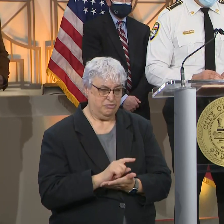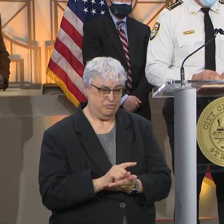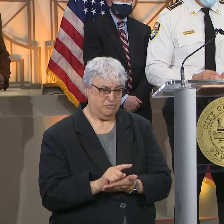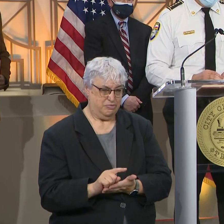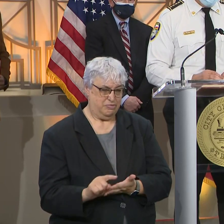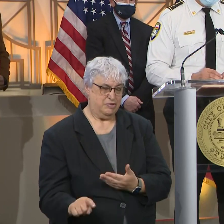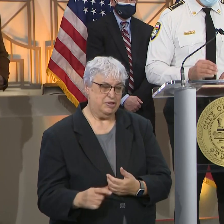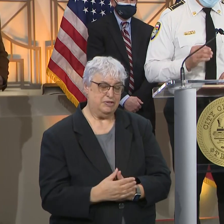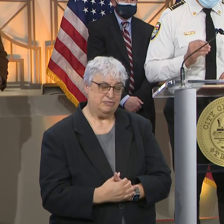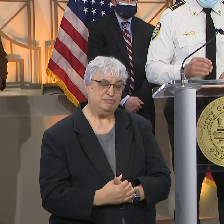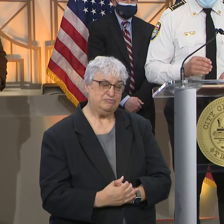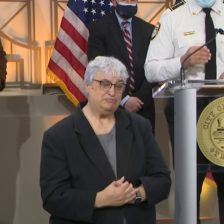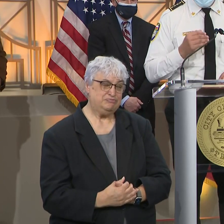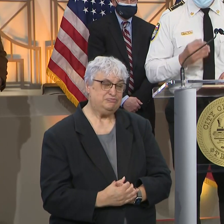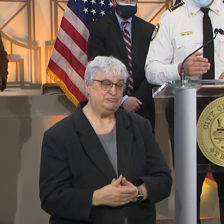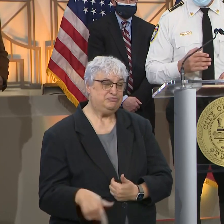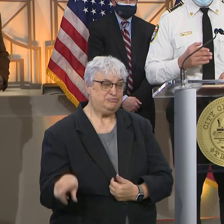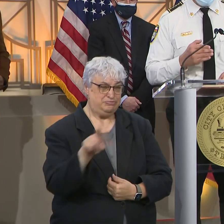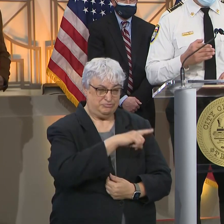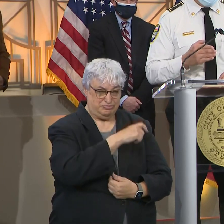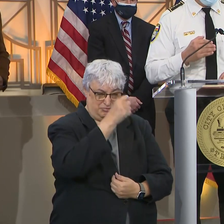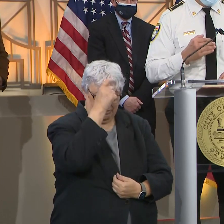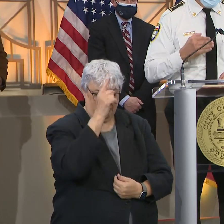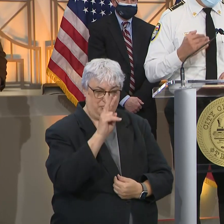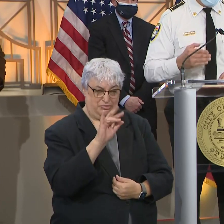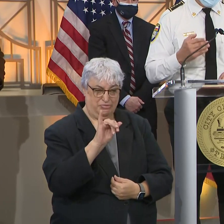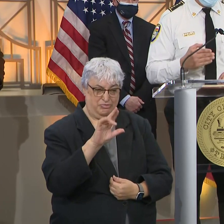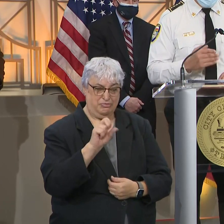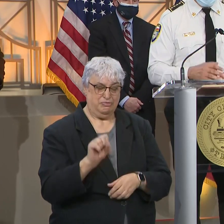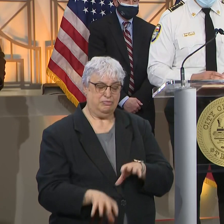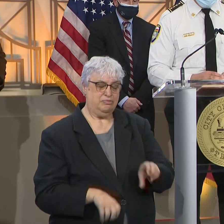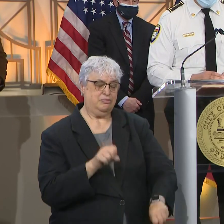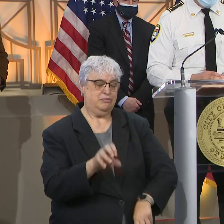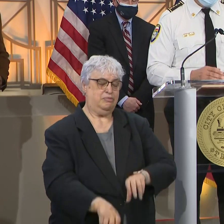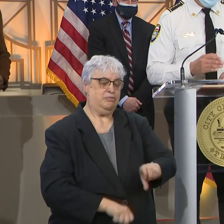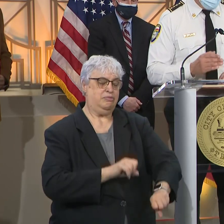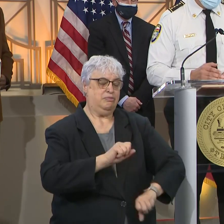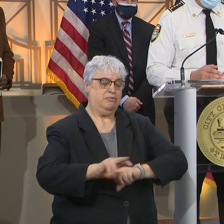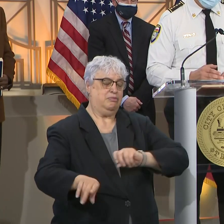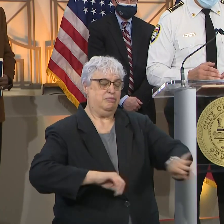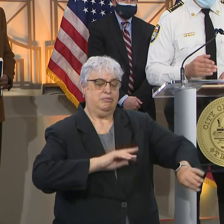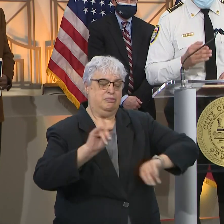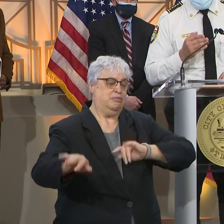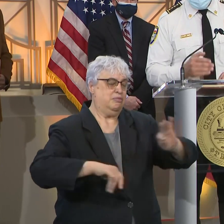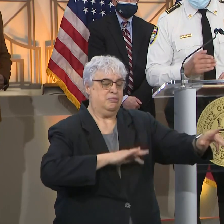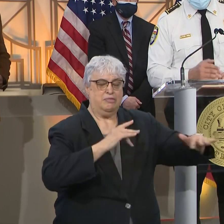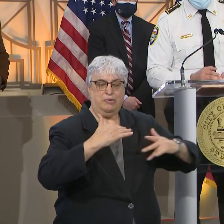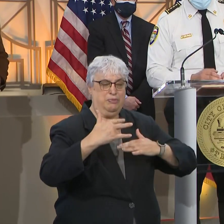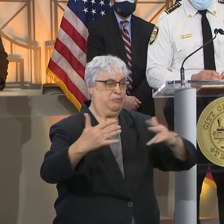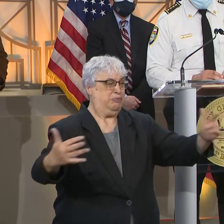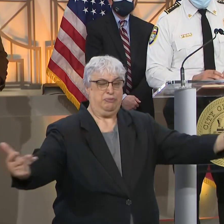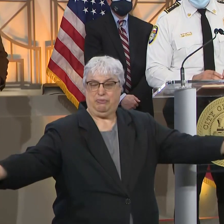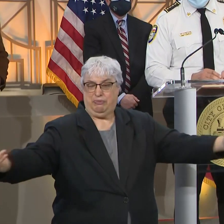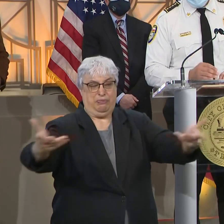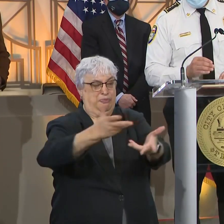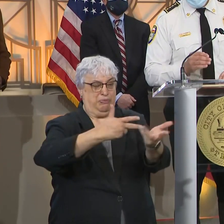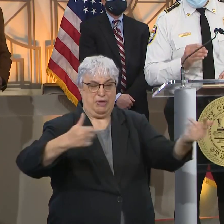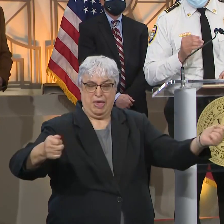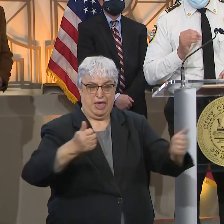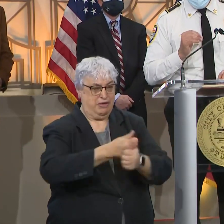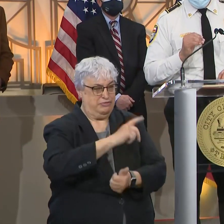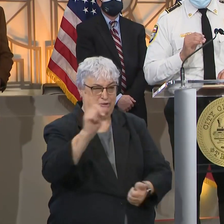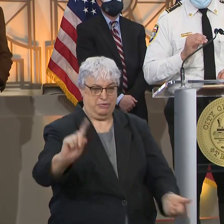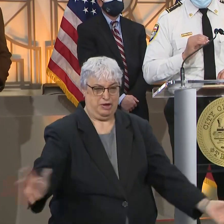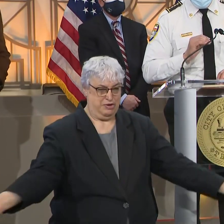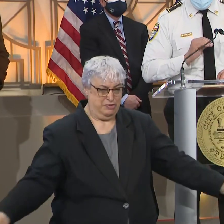to understand that the virus is endemic in our community. It's present, and we need to do our part to